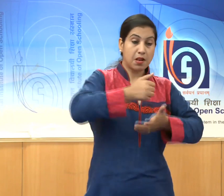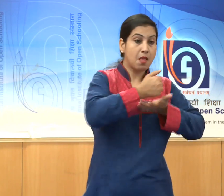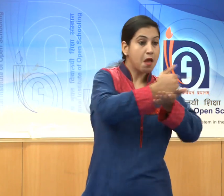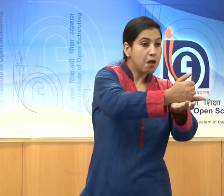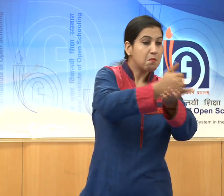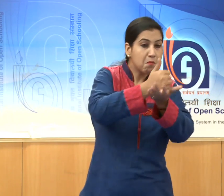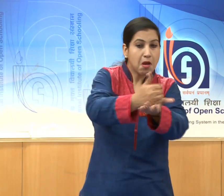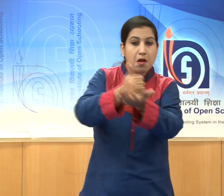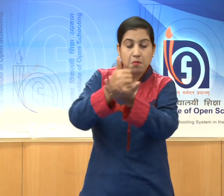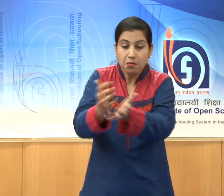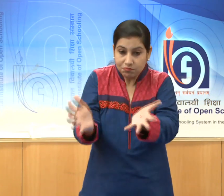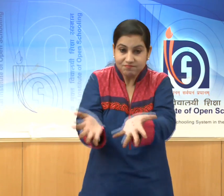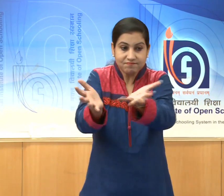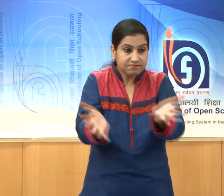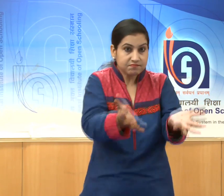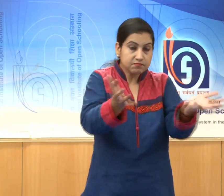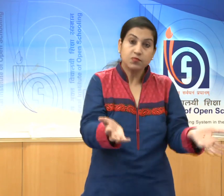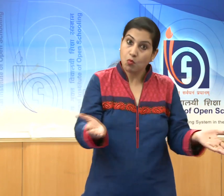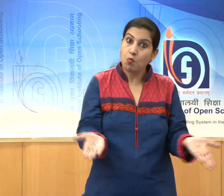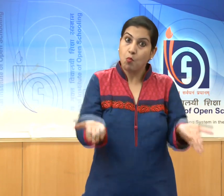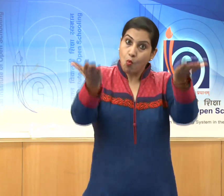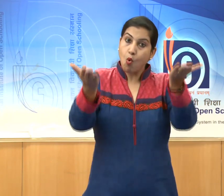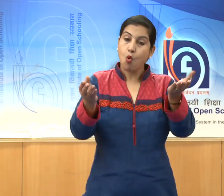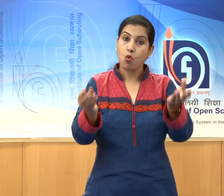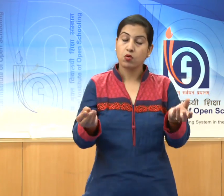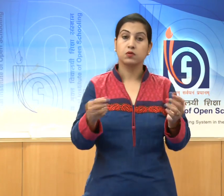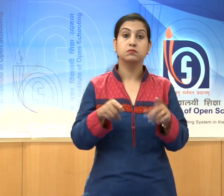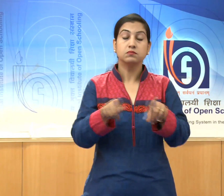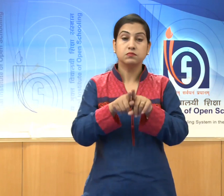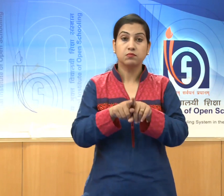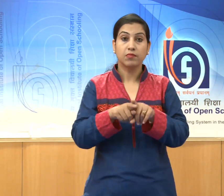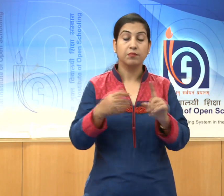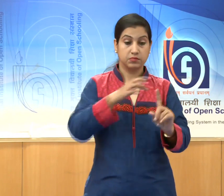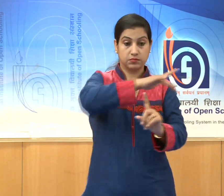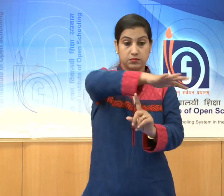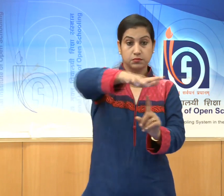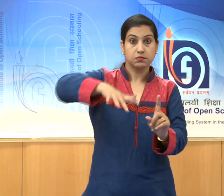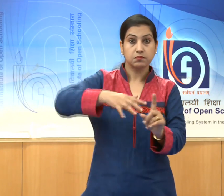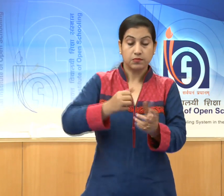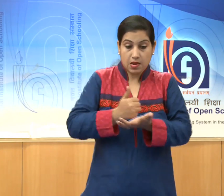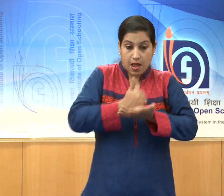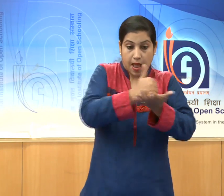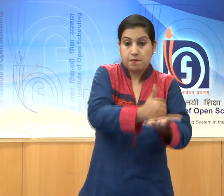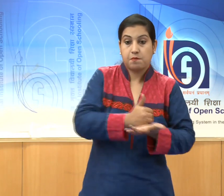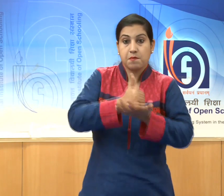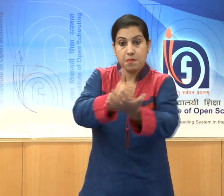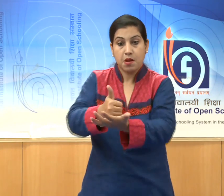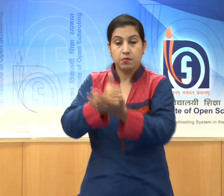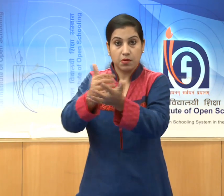and contributed much